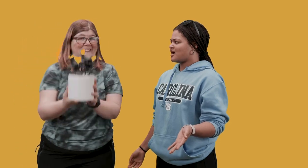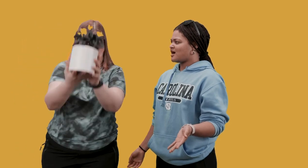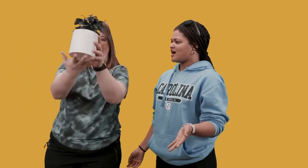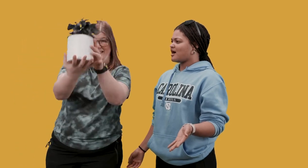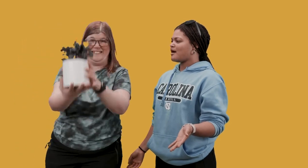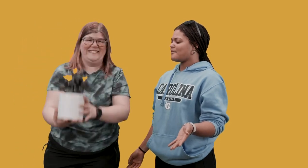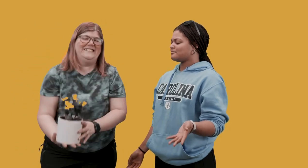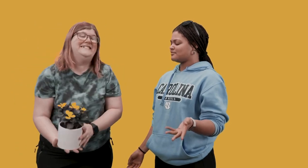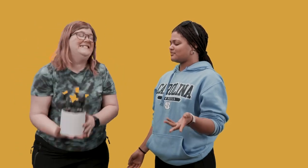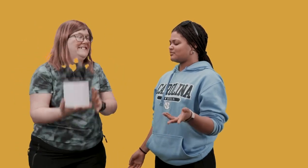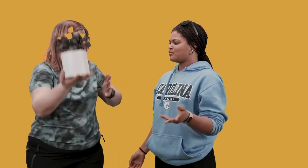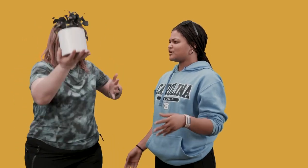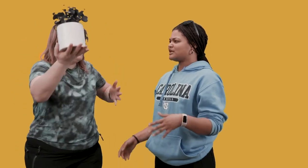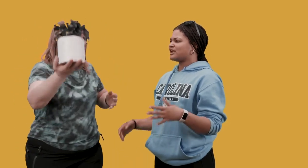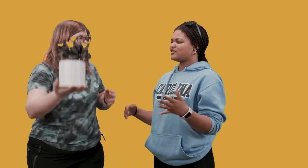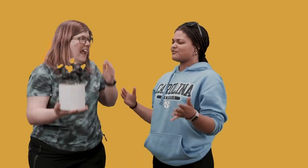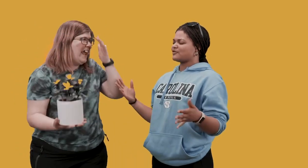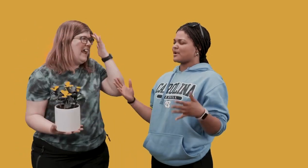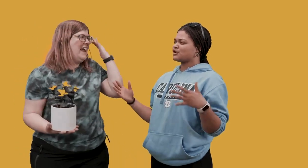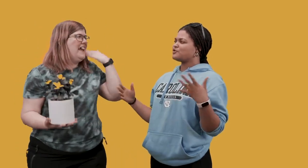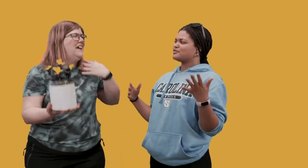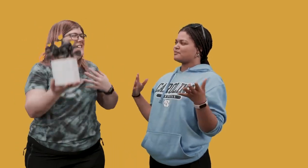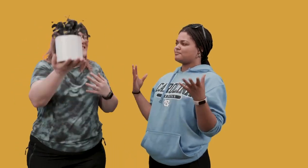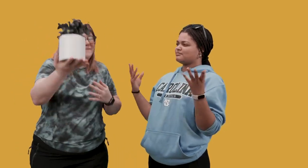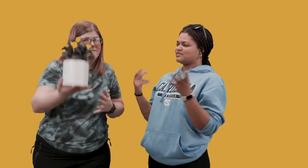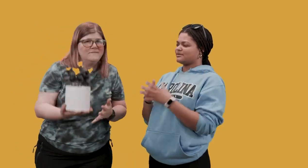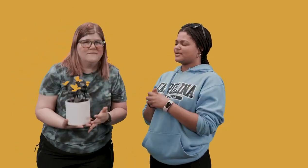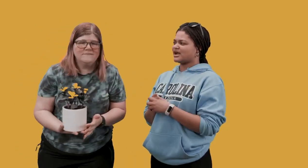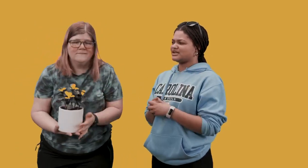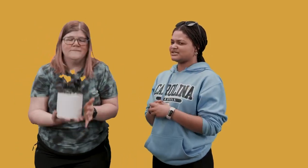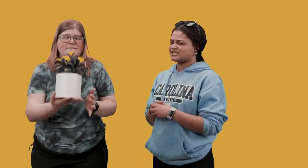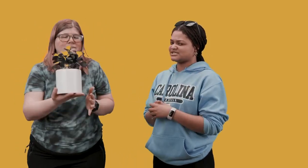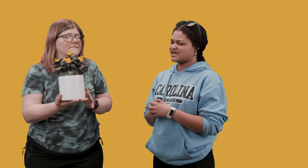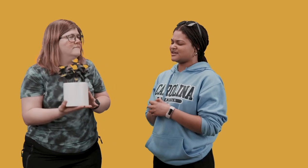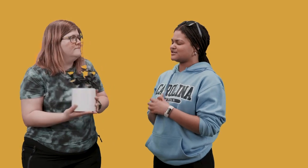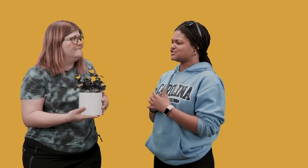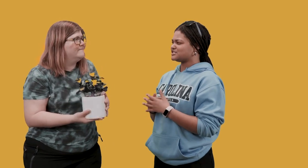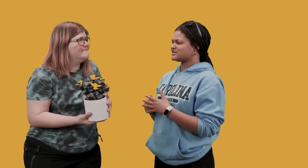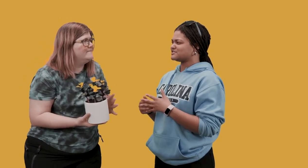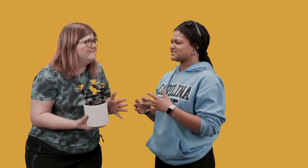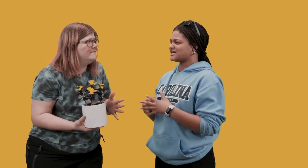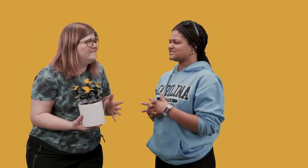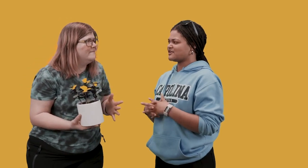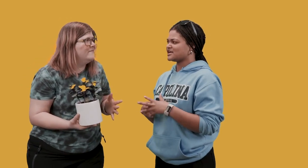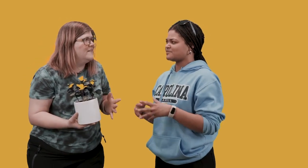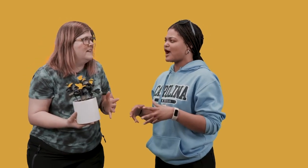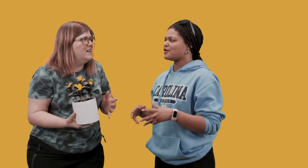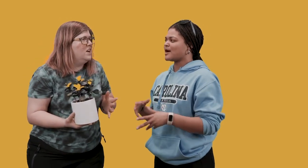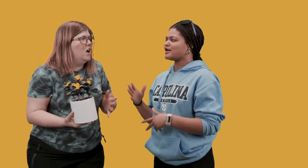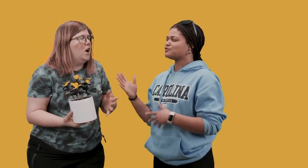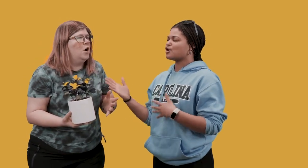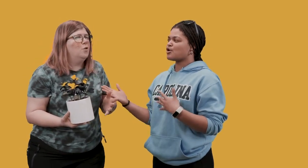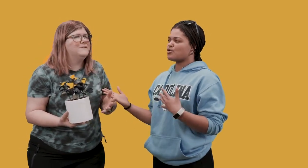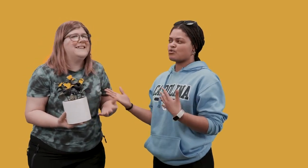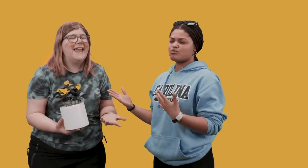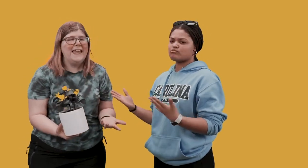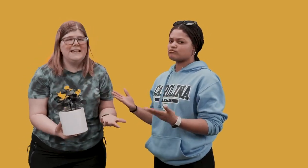um where did you get that from i know the the big idea does say jesus gives a taste of god's power but i don't know taste